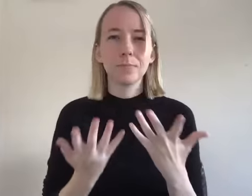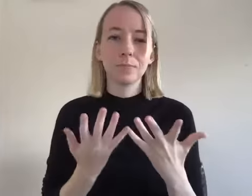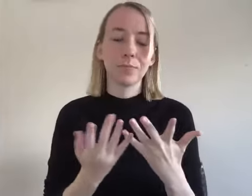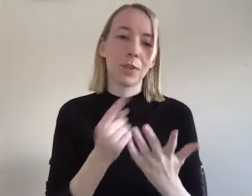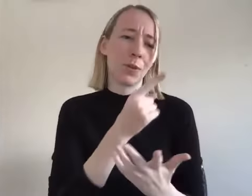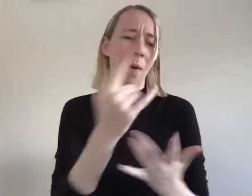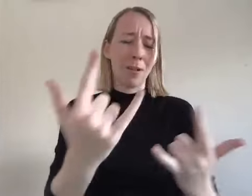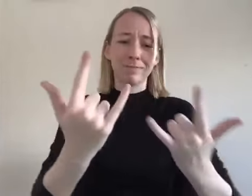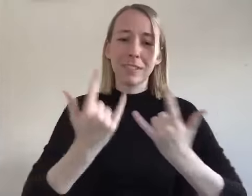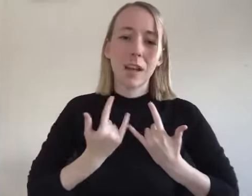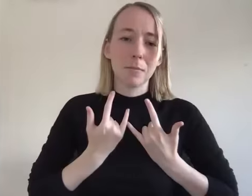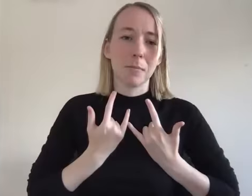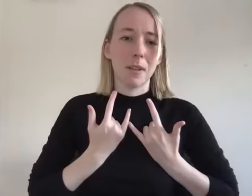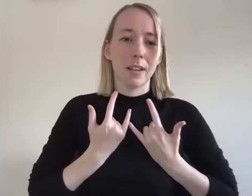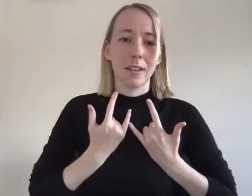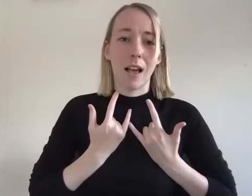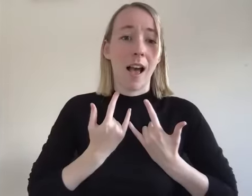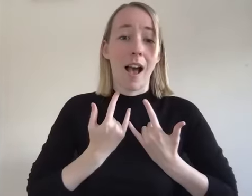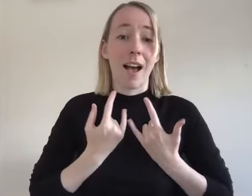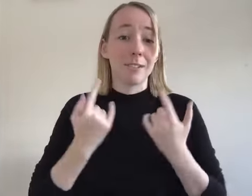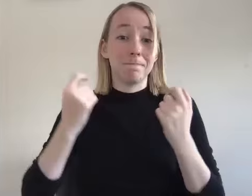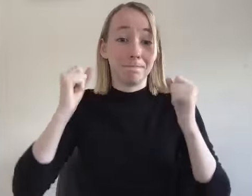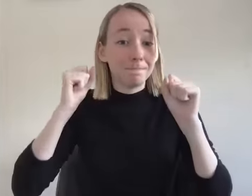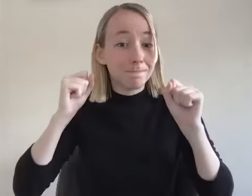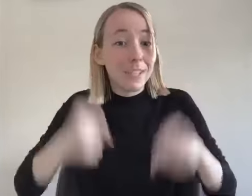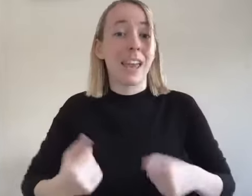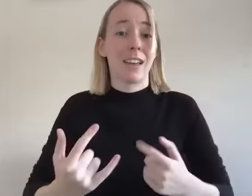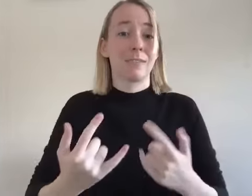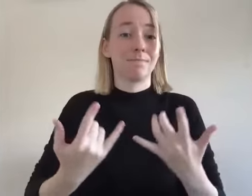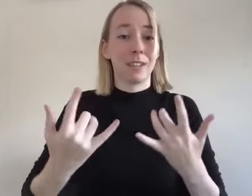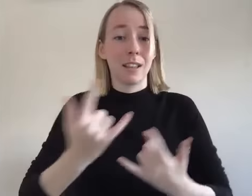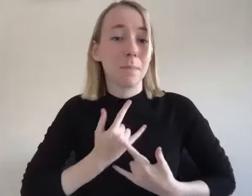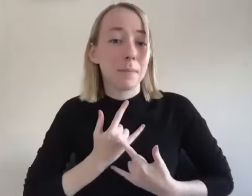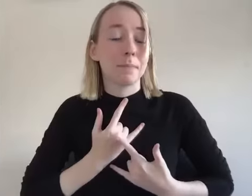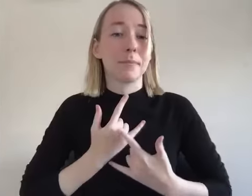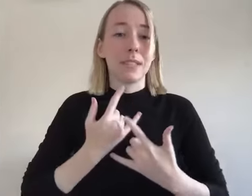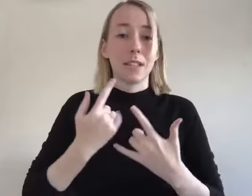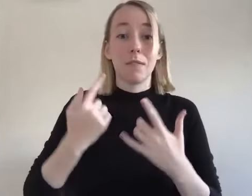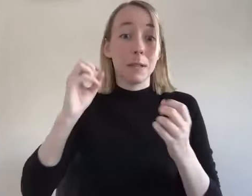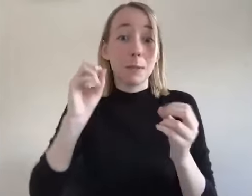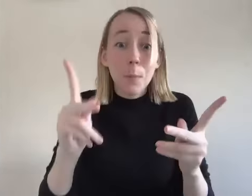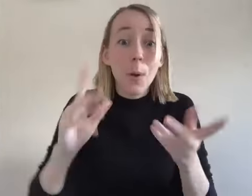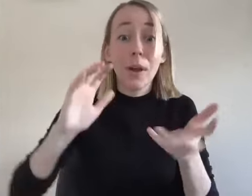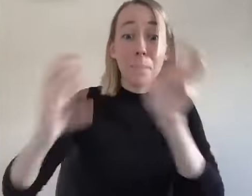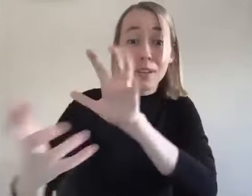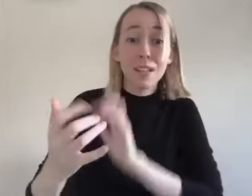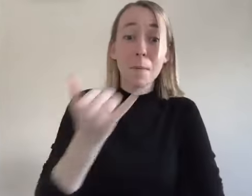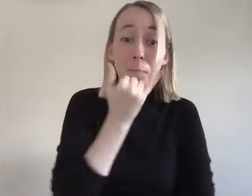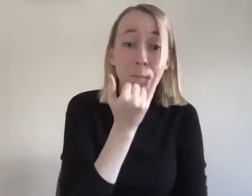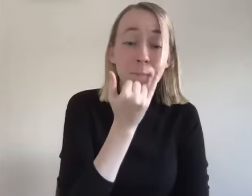like straight like y'all have loved me to the point where like i can love myself and know that it's okay to mess up and